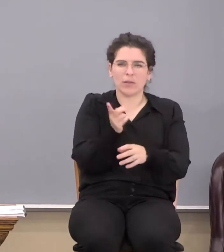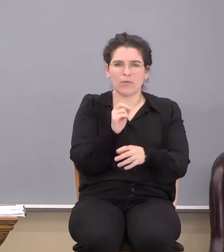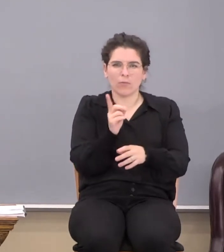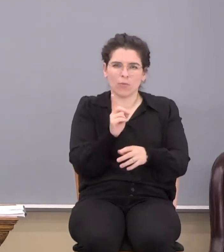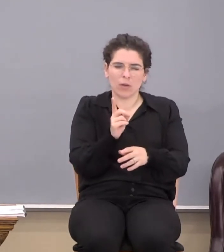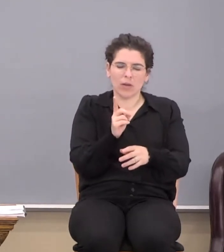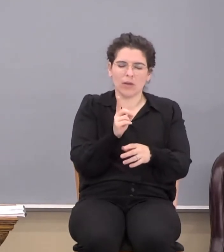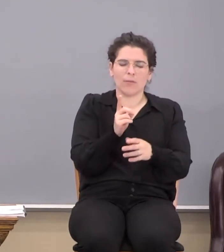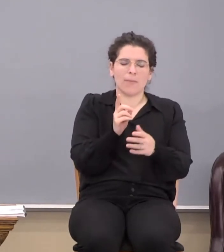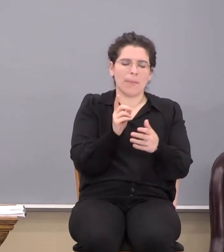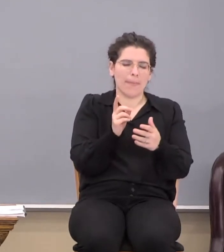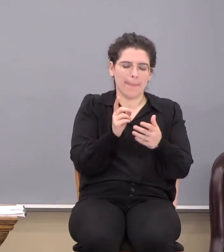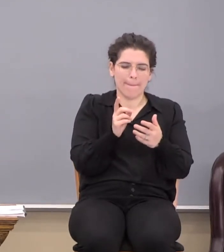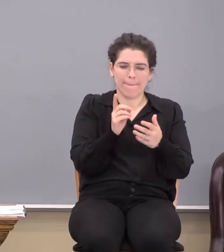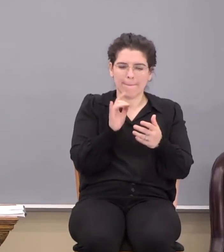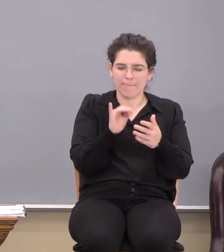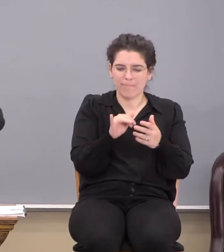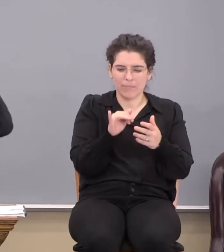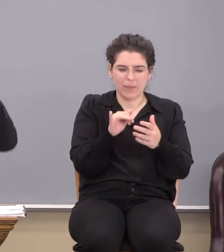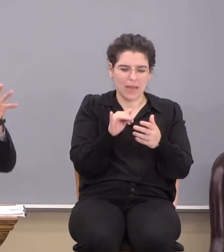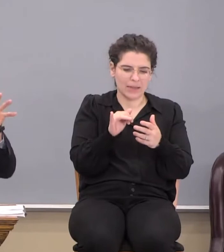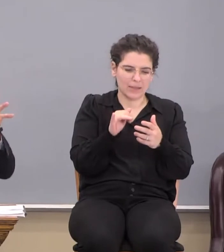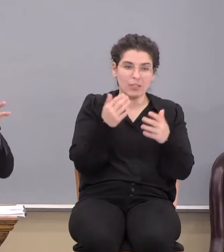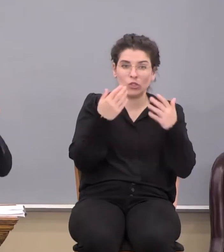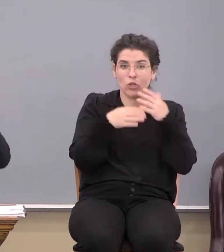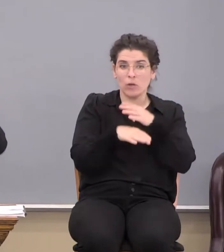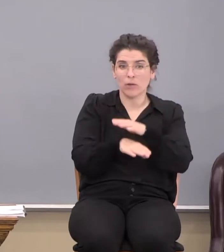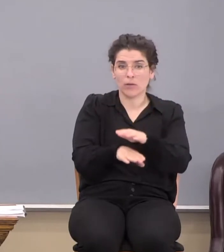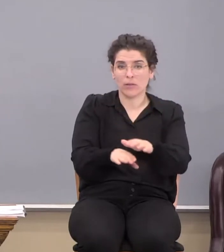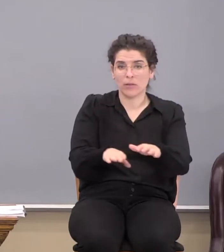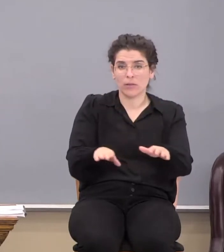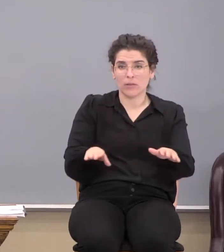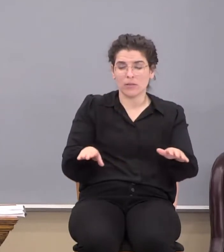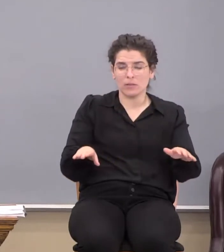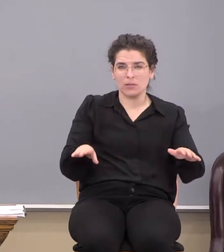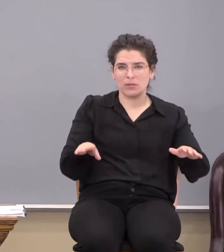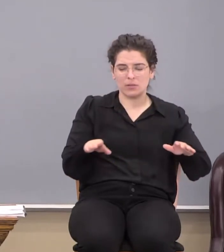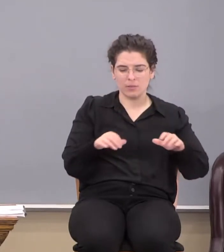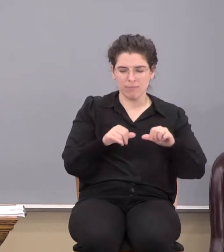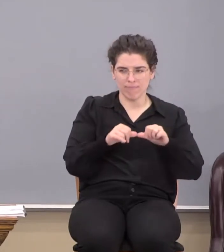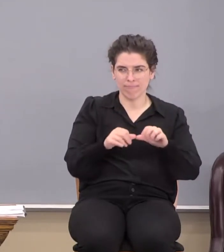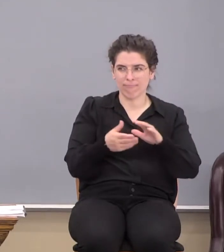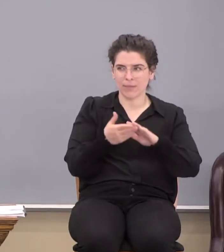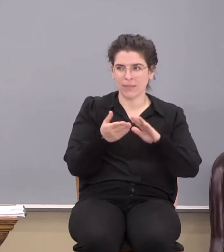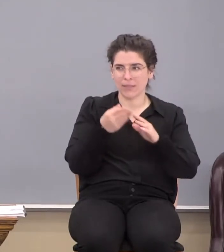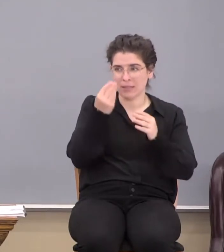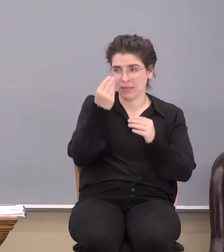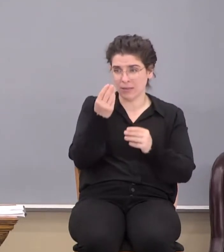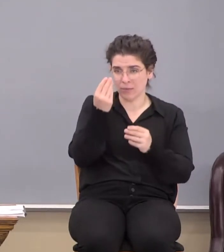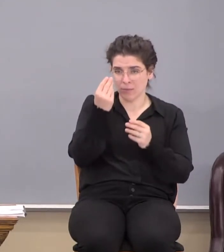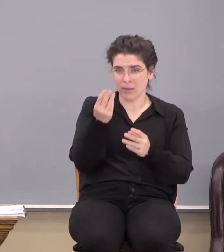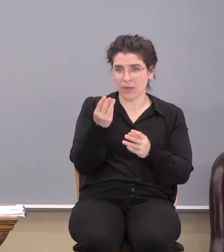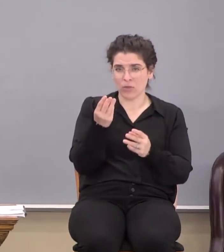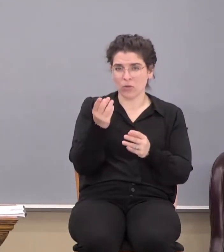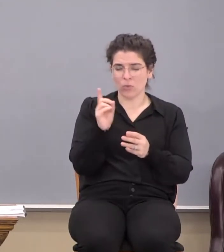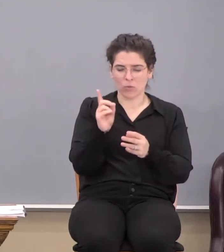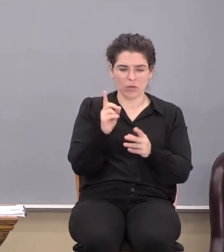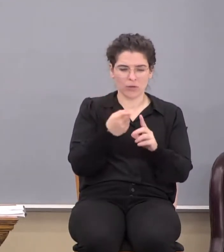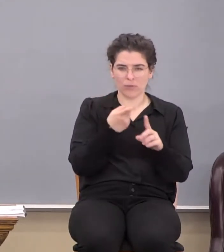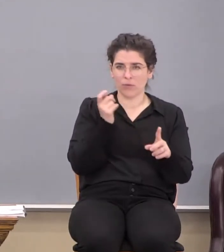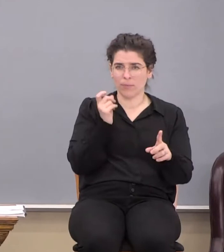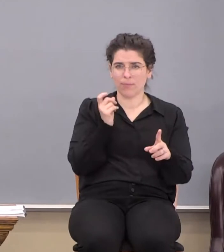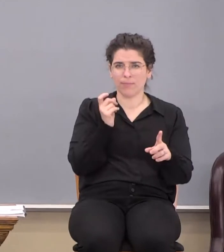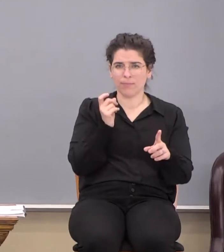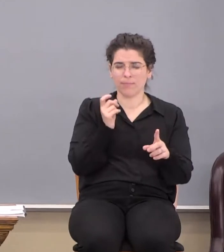that darkness maintaining information, where it's going to come